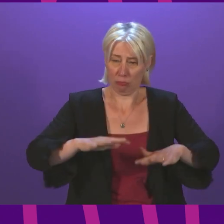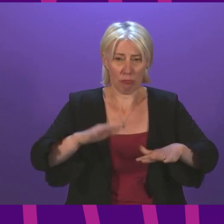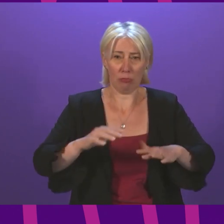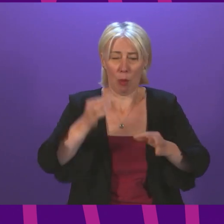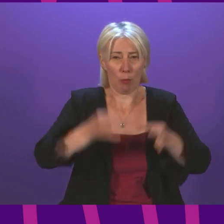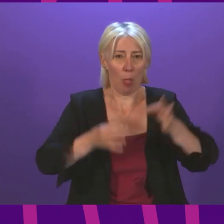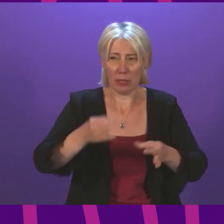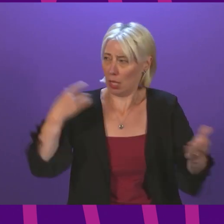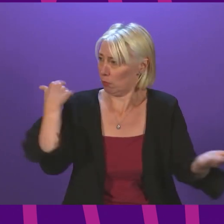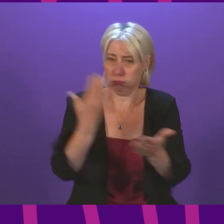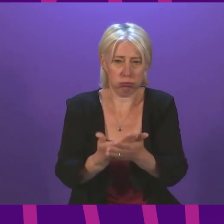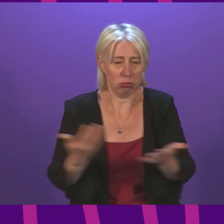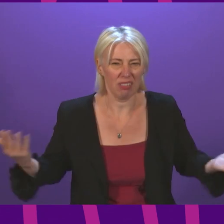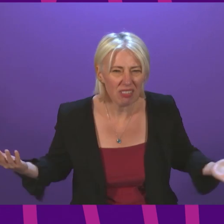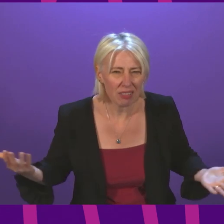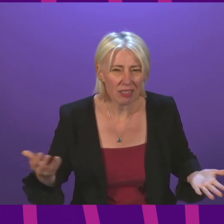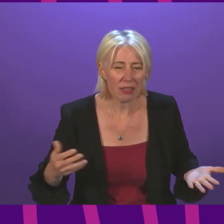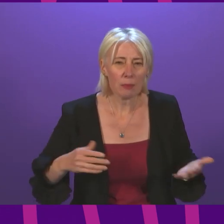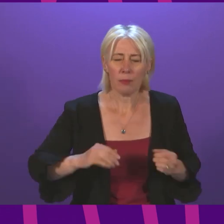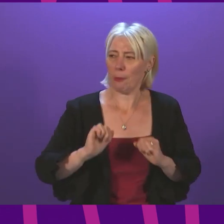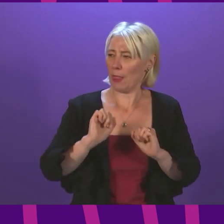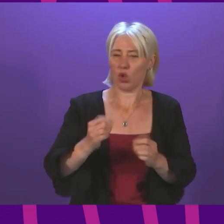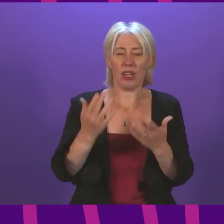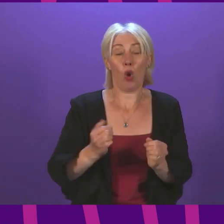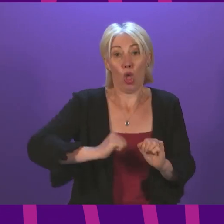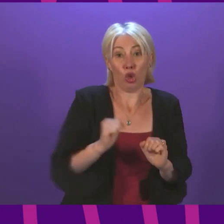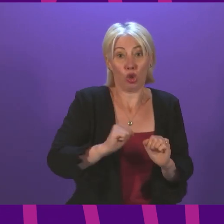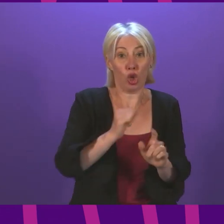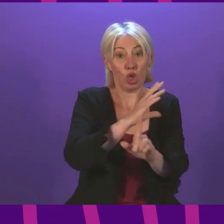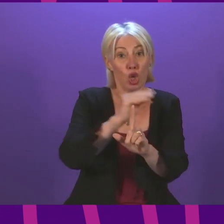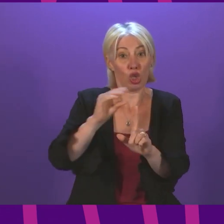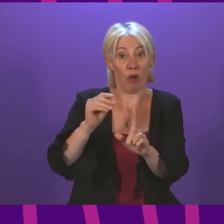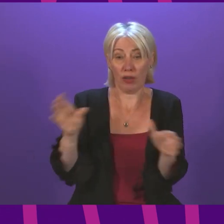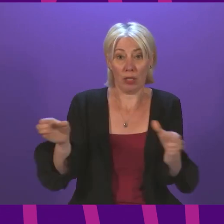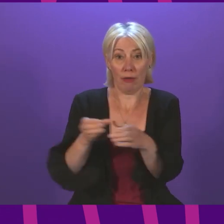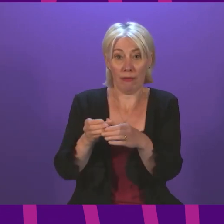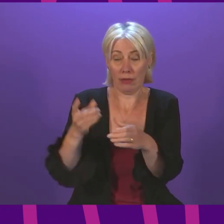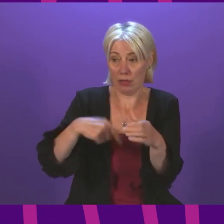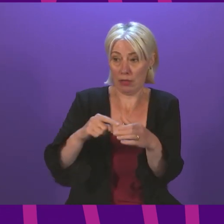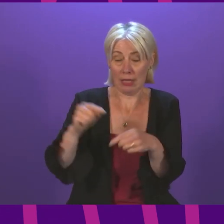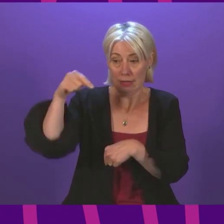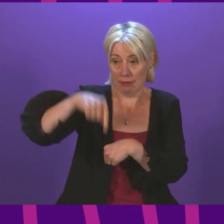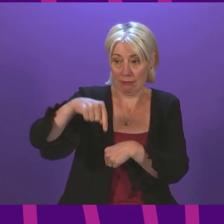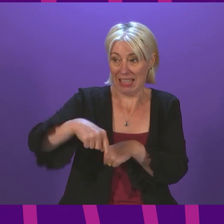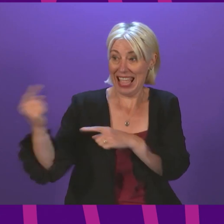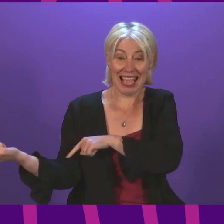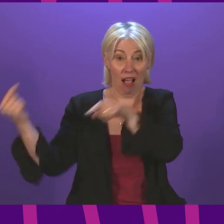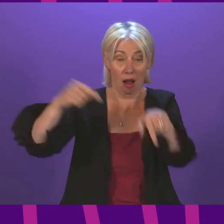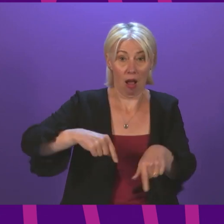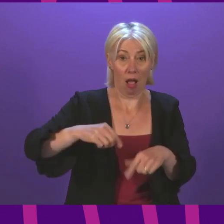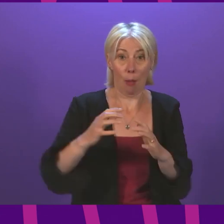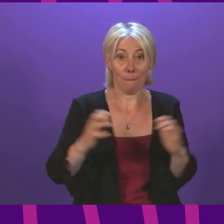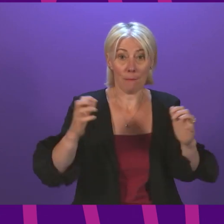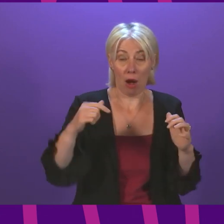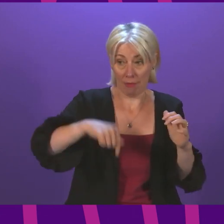against that backdrop, we have the Scottish Conservative Party come to Scotland's Parliament today